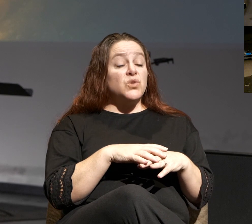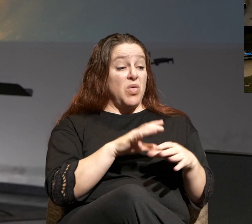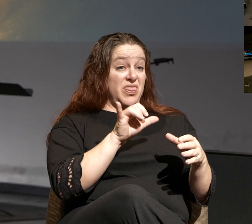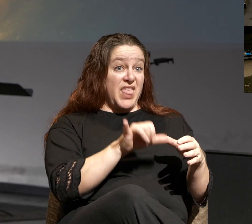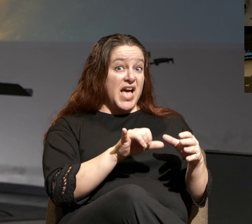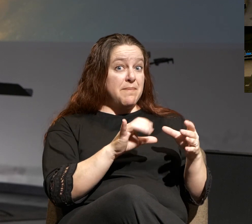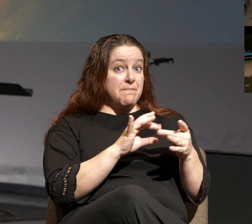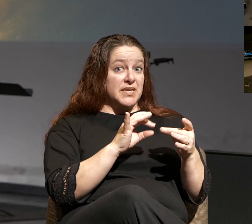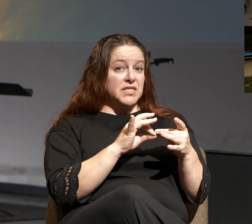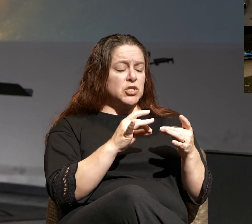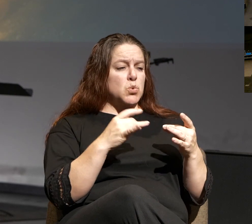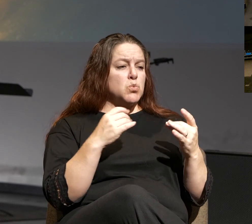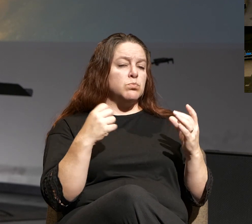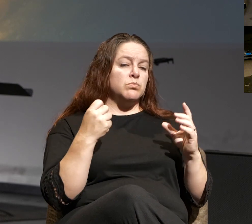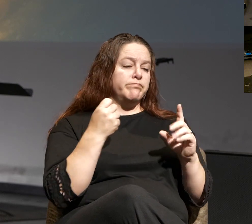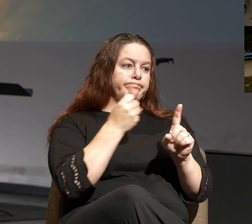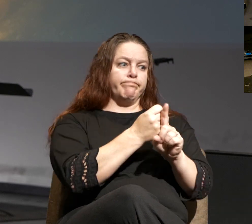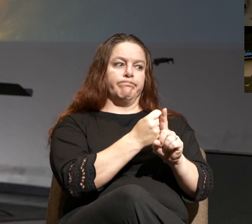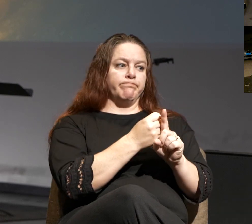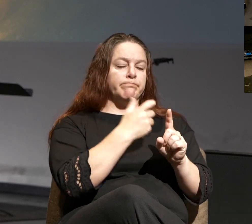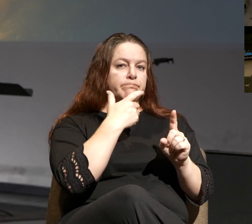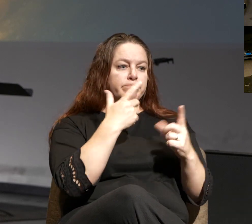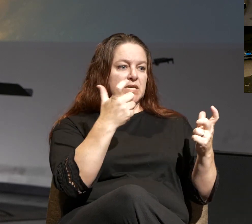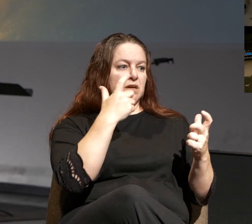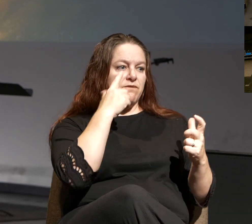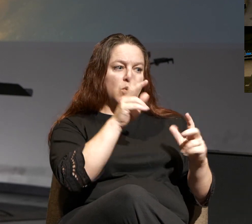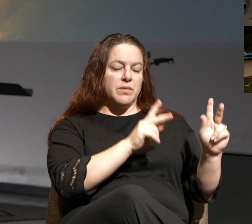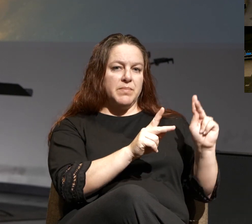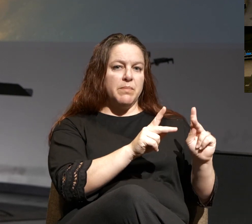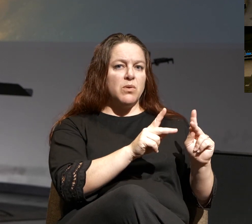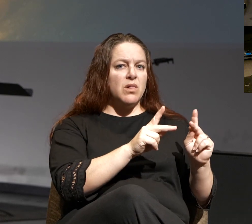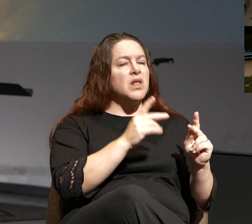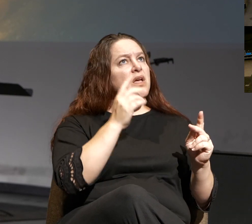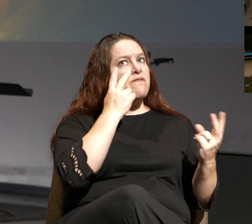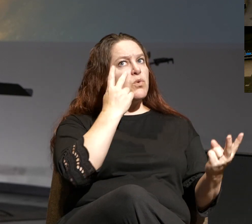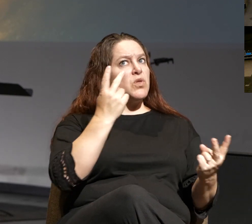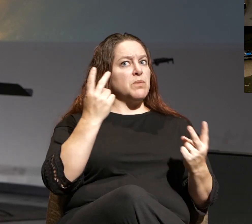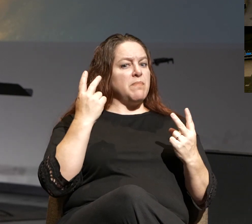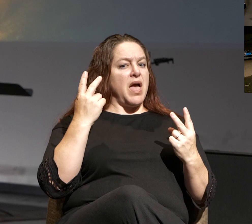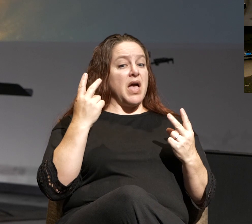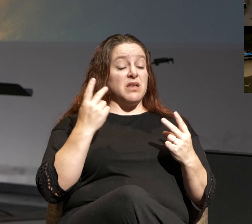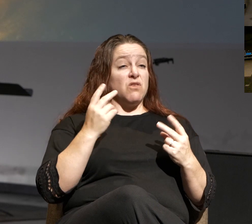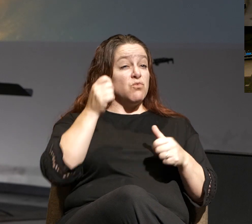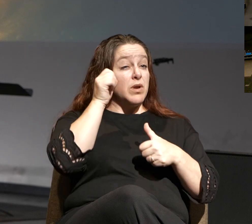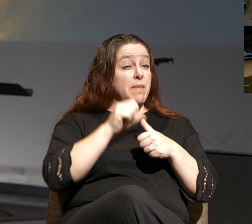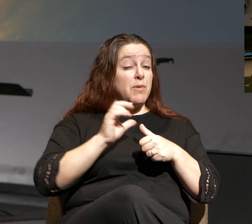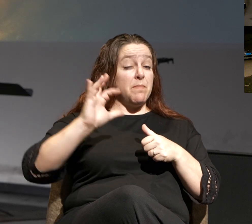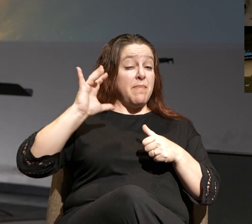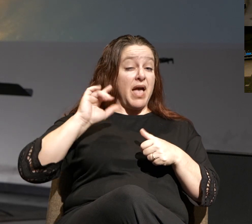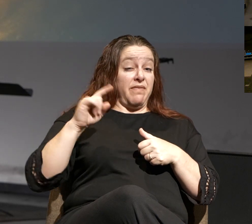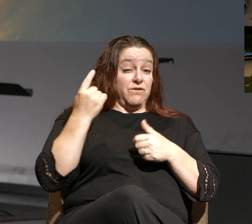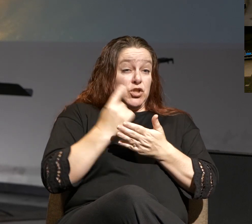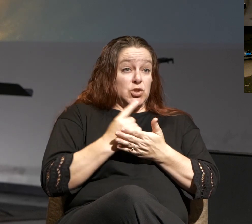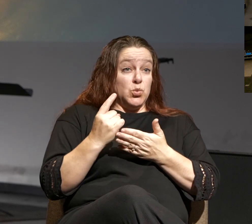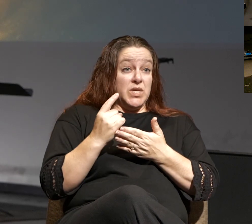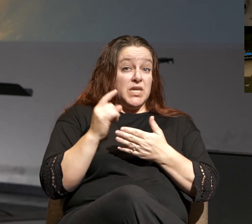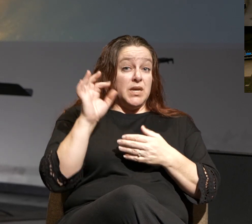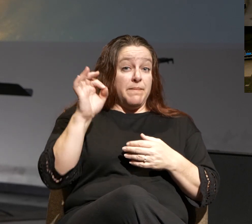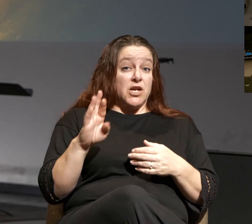because if we think back kind of over the scope of this series, especially the first week when Pastor Mark was teaching,